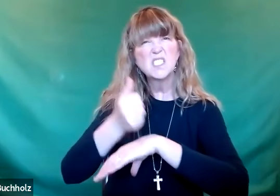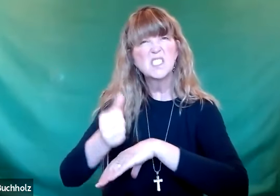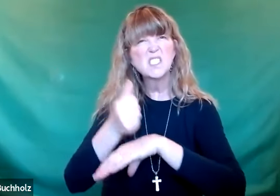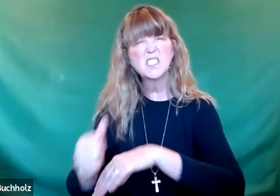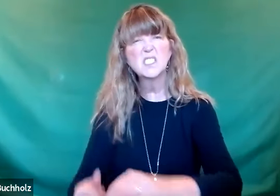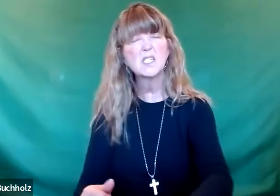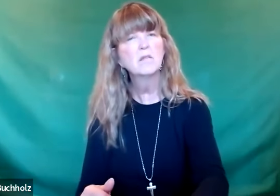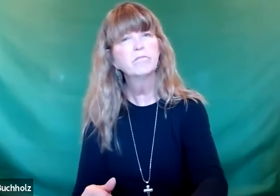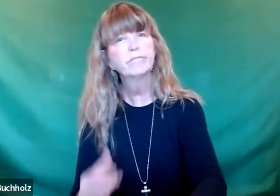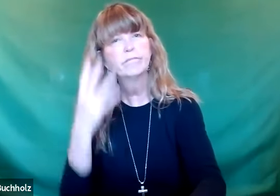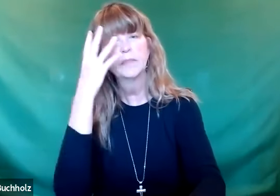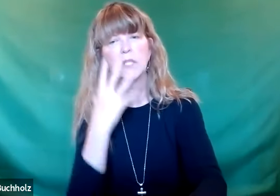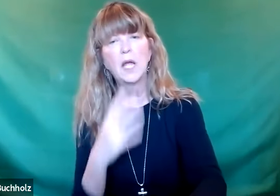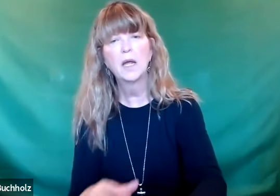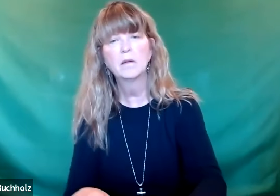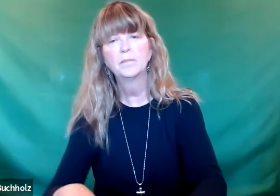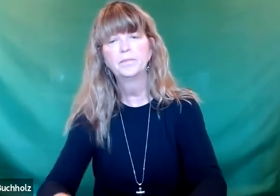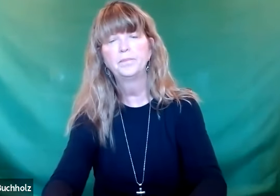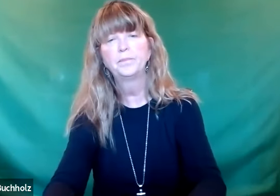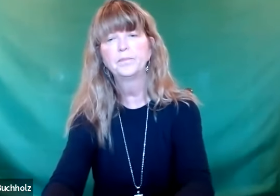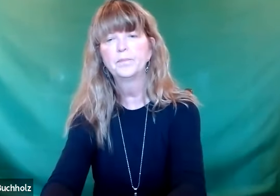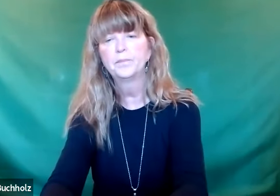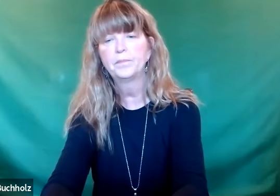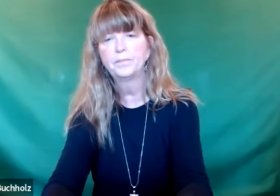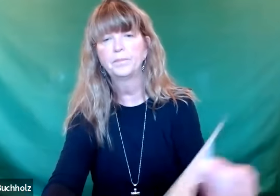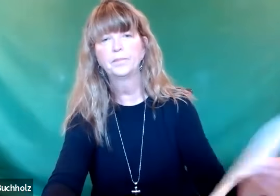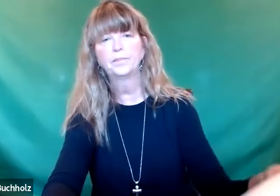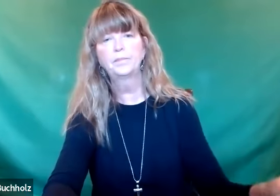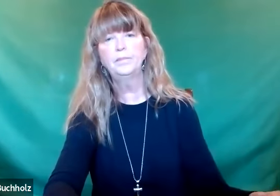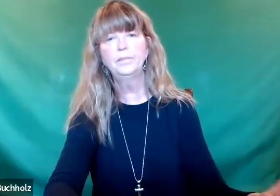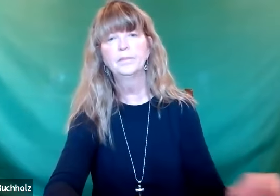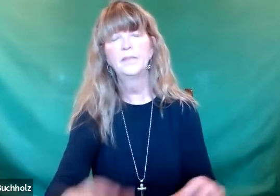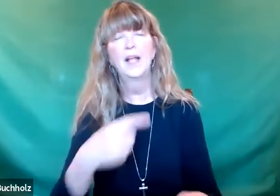absolutely blame him for everything that was wrong. It's tragic.